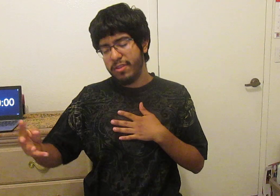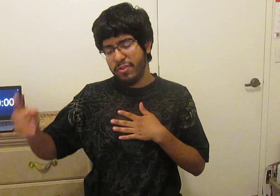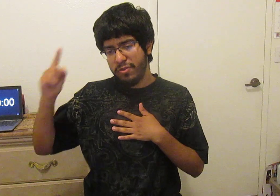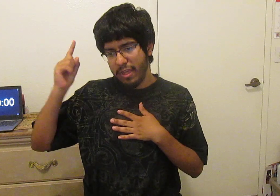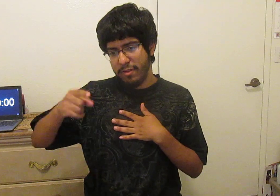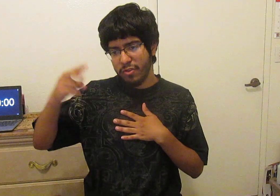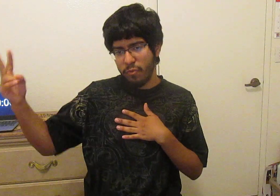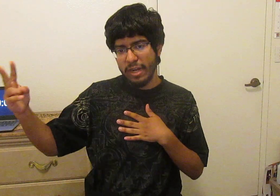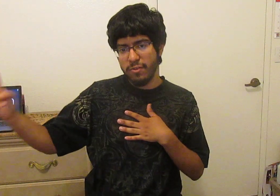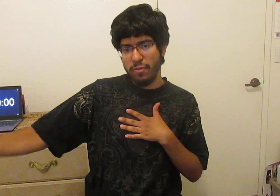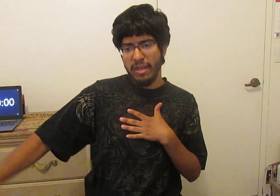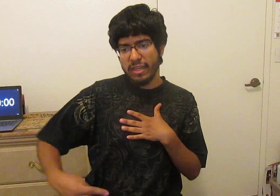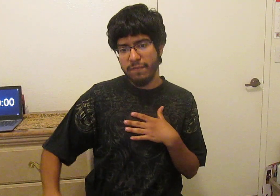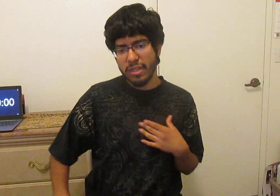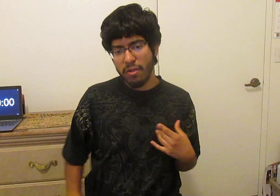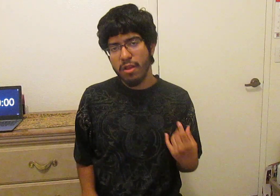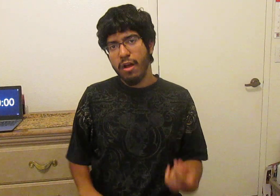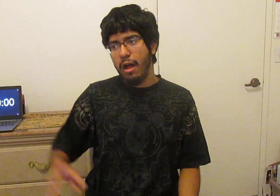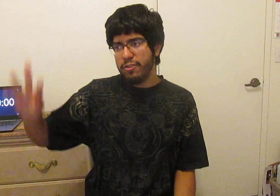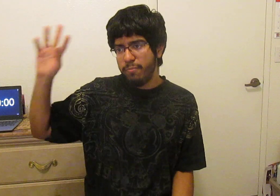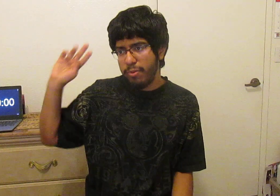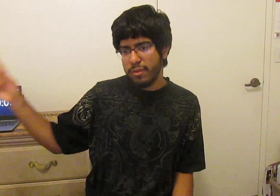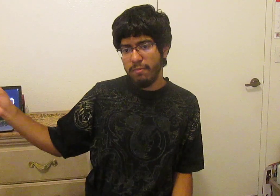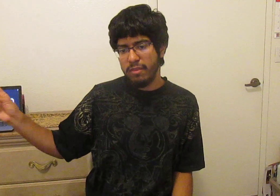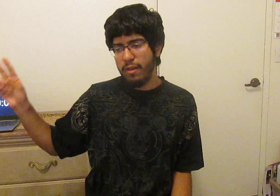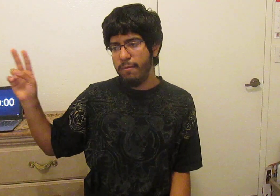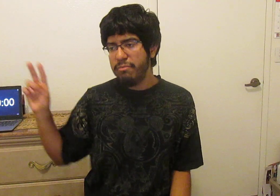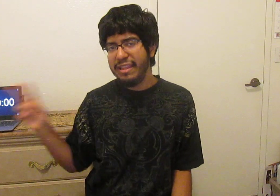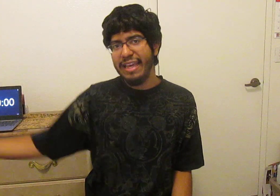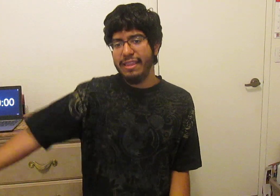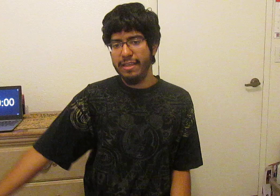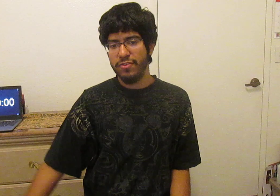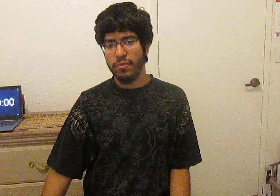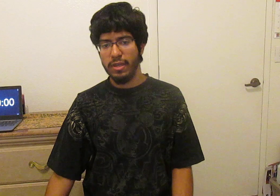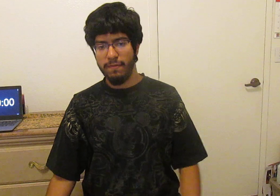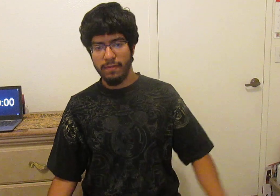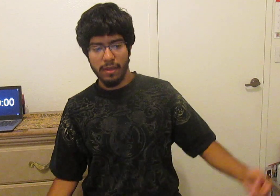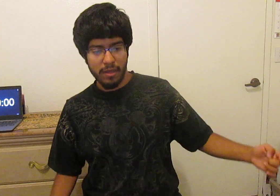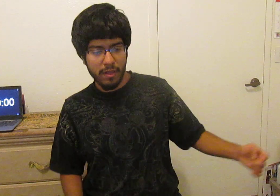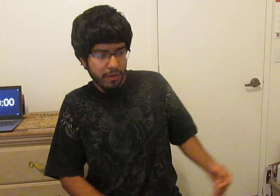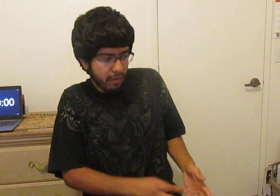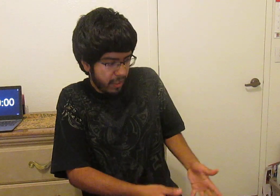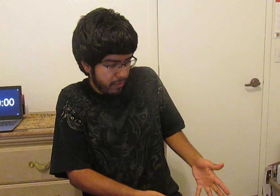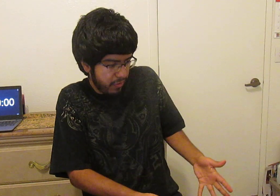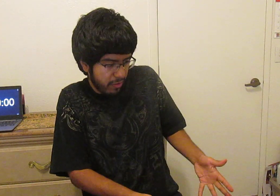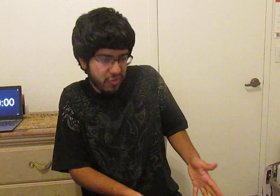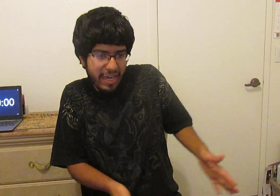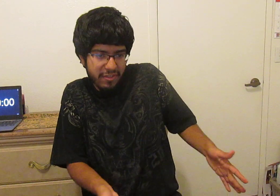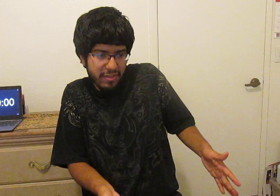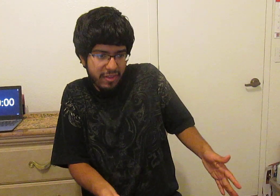episodes 11 and 12 reactions to the mania cave channel also put them in the playlist so then if you are curious you also access it